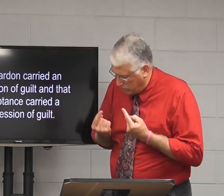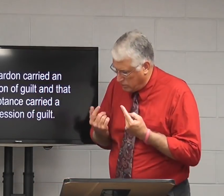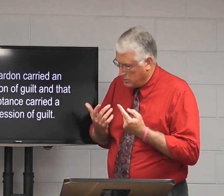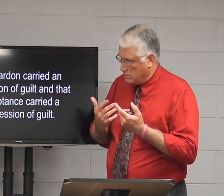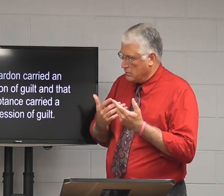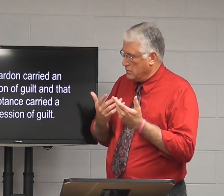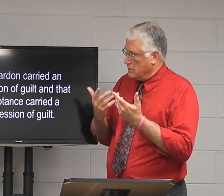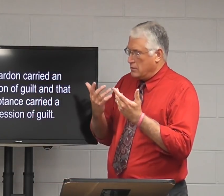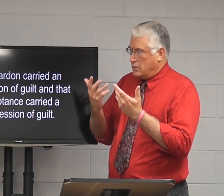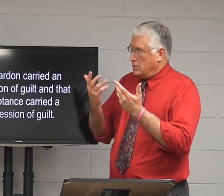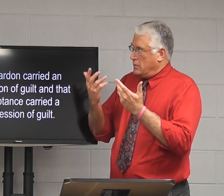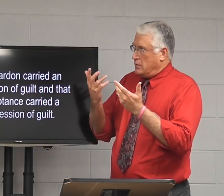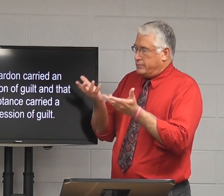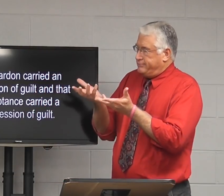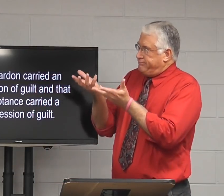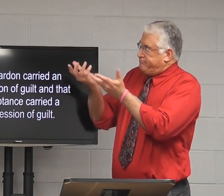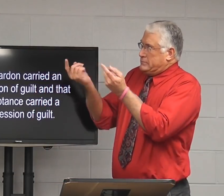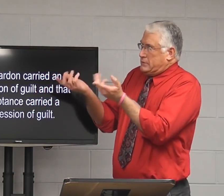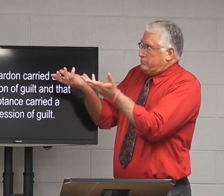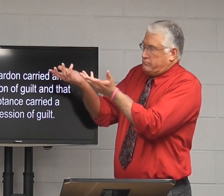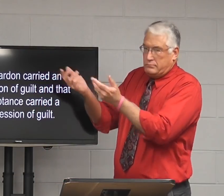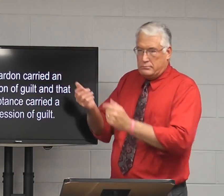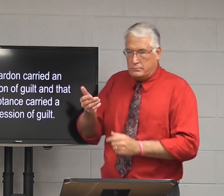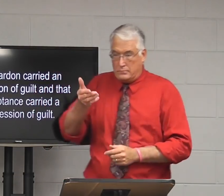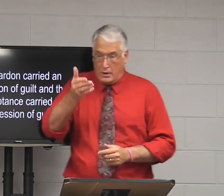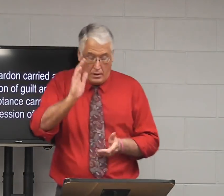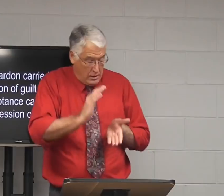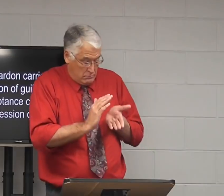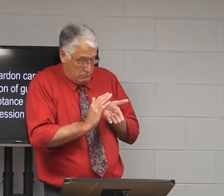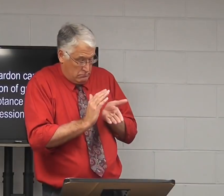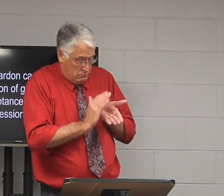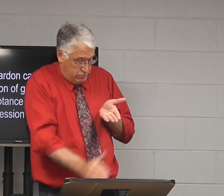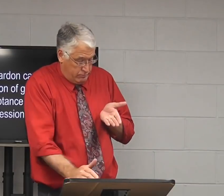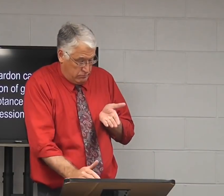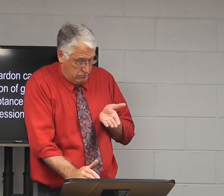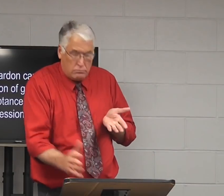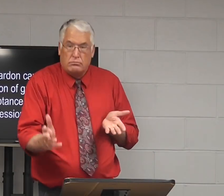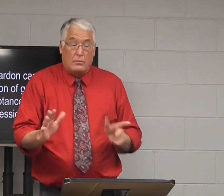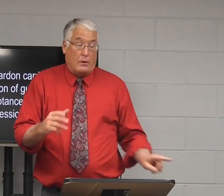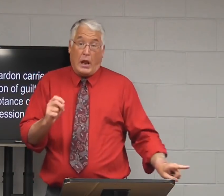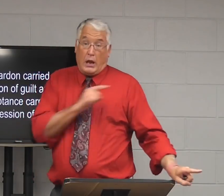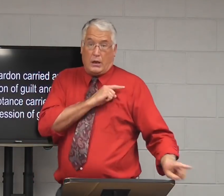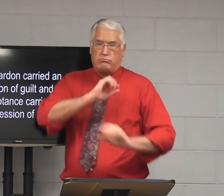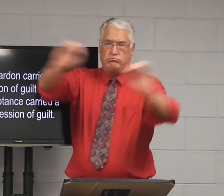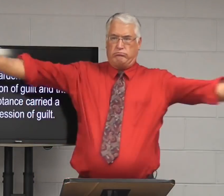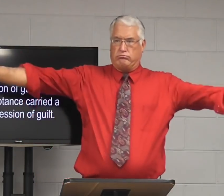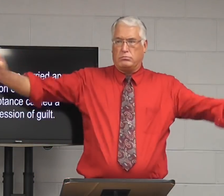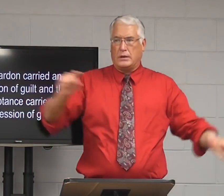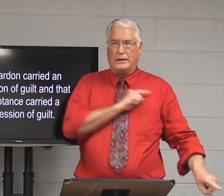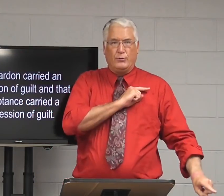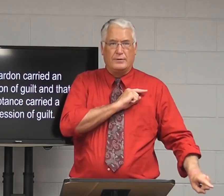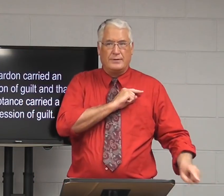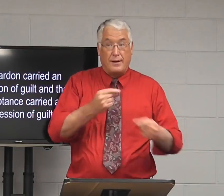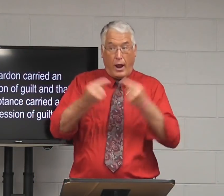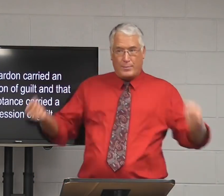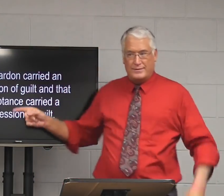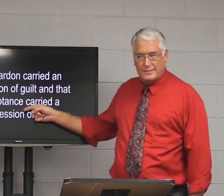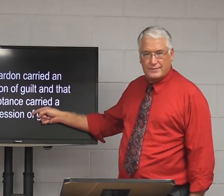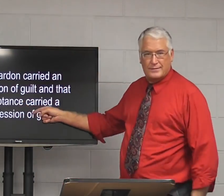You know, we come to him and tell him how we have forgiven, and we give him our sins, and God forgives us, and we have no guilt. It's